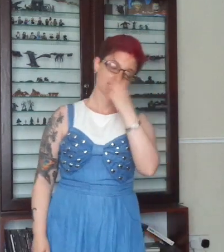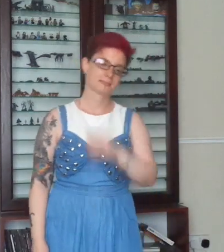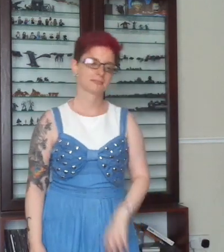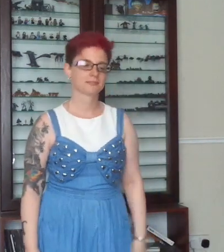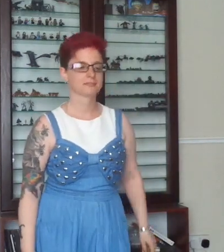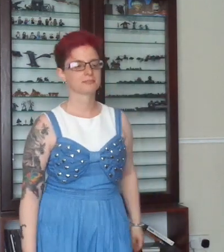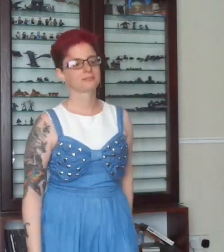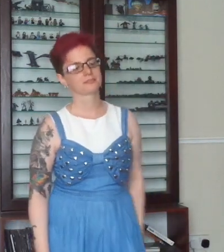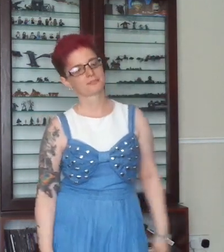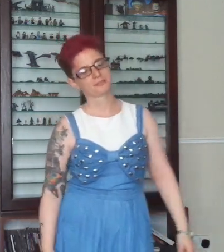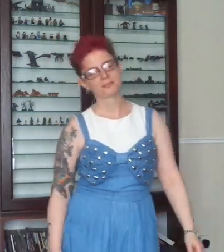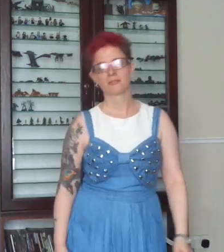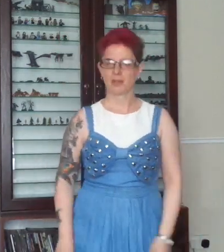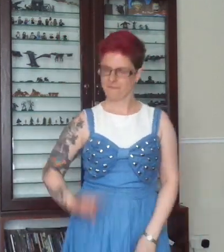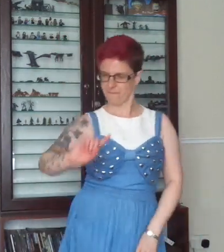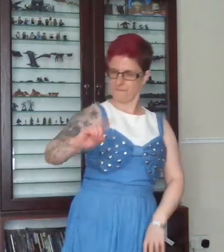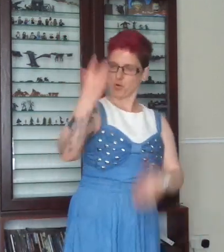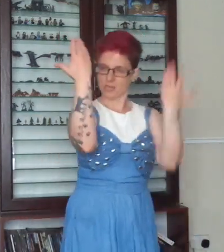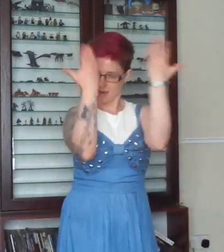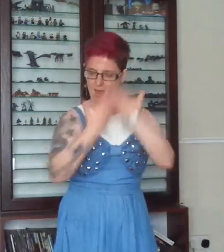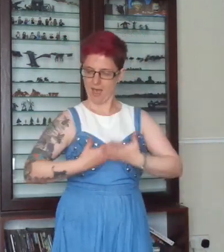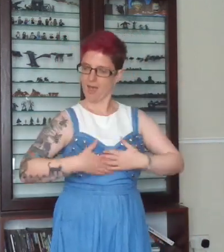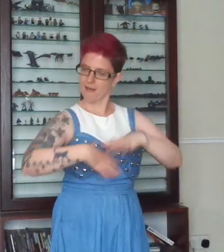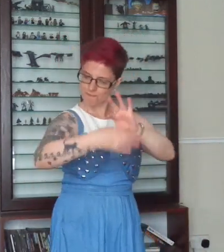Since that night the moon has never seemed the same